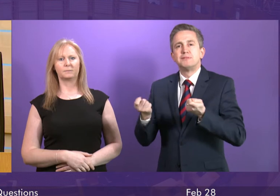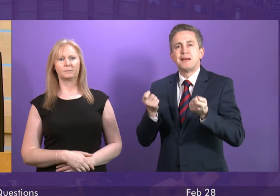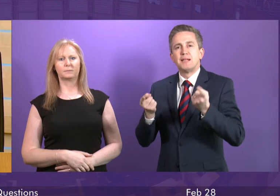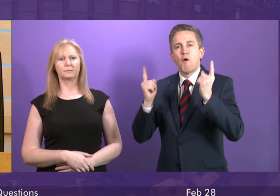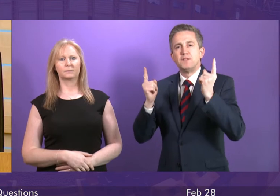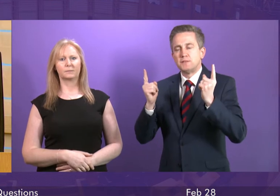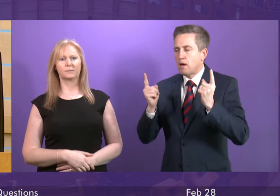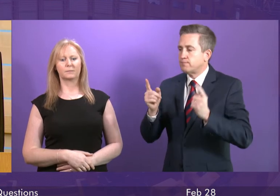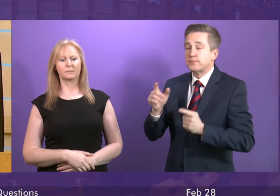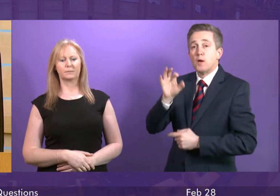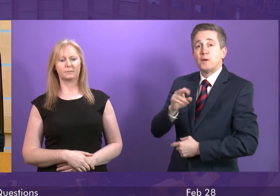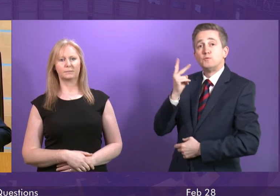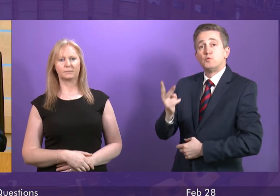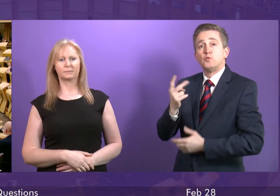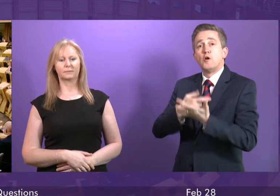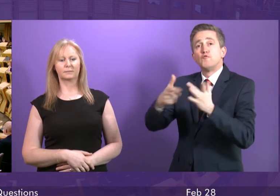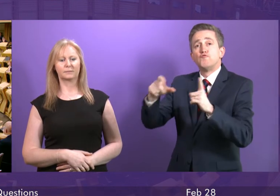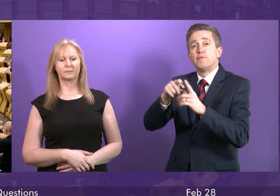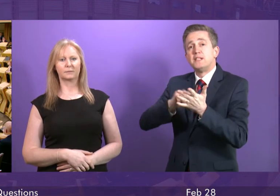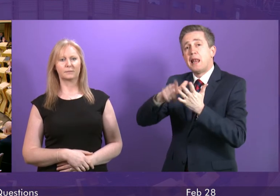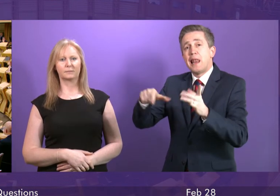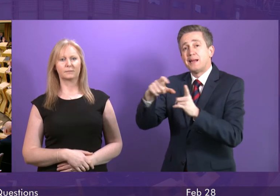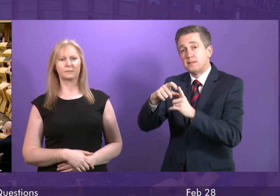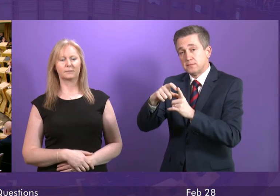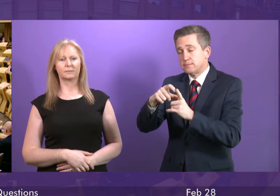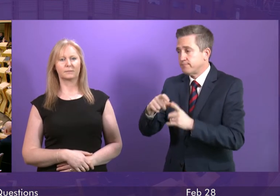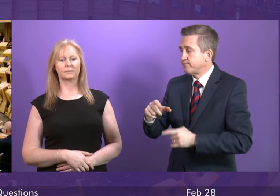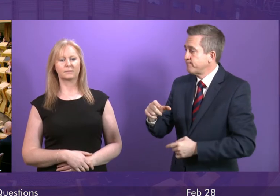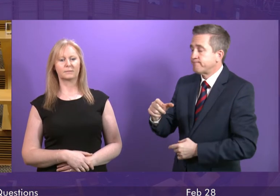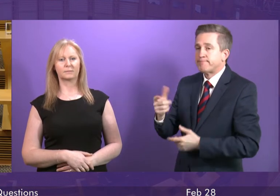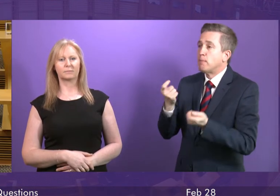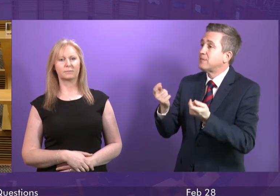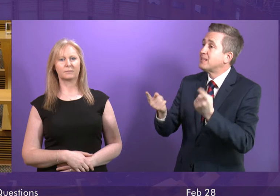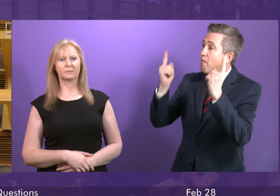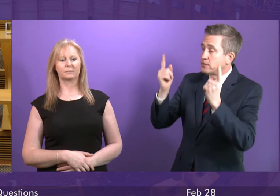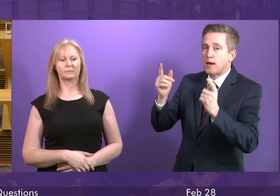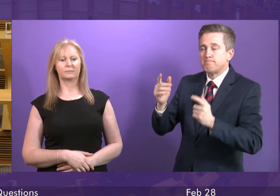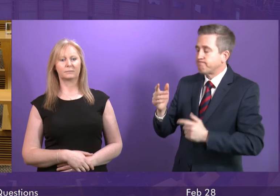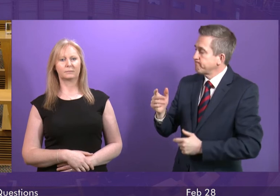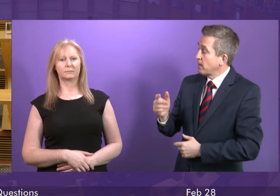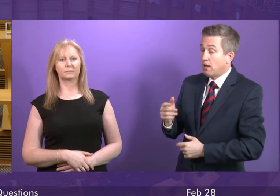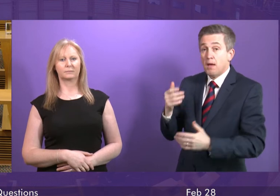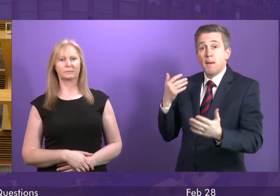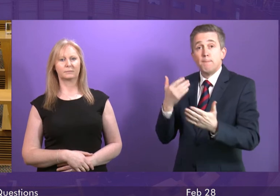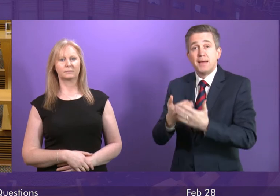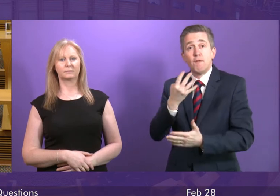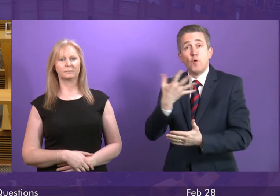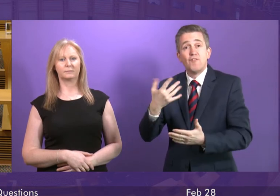Question number two, Richard Leonard. The President, the 45-day consultation to decide the